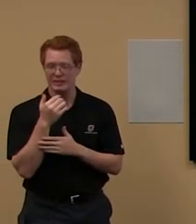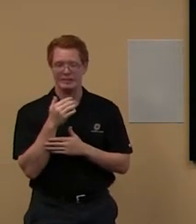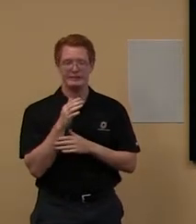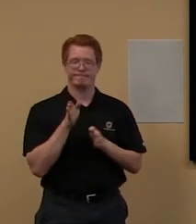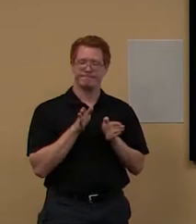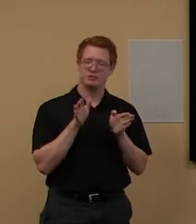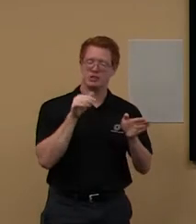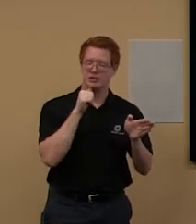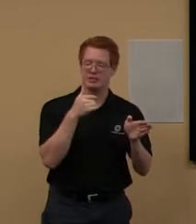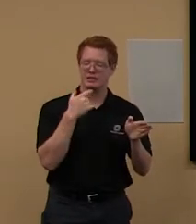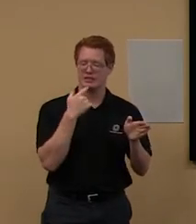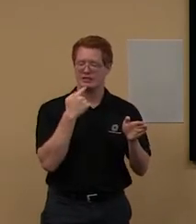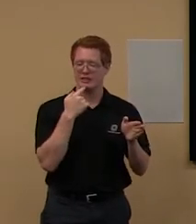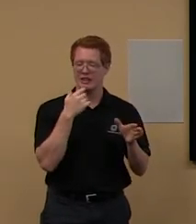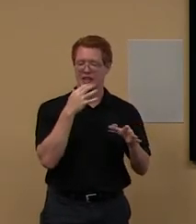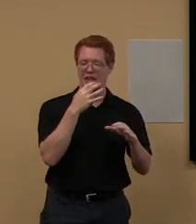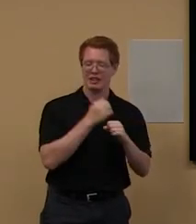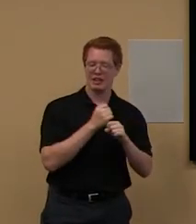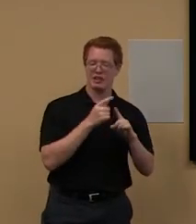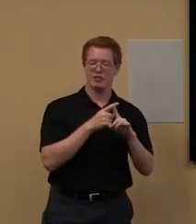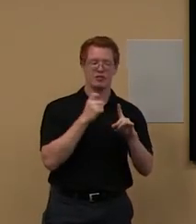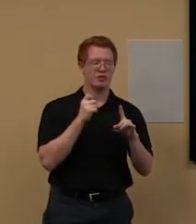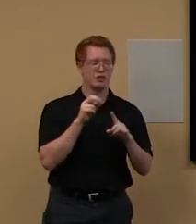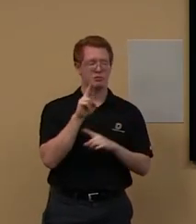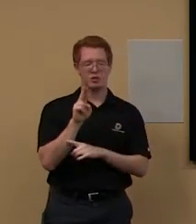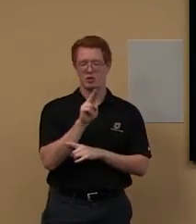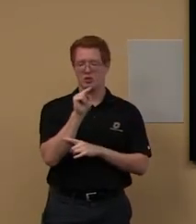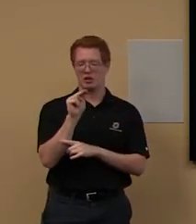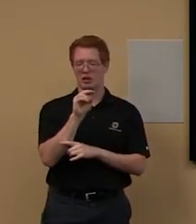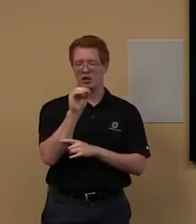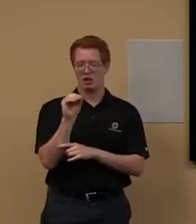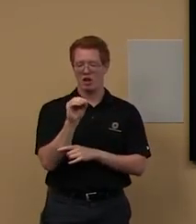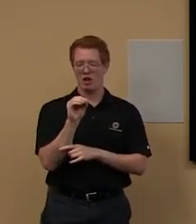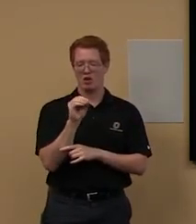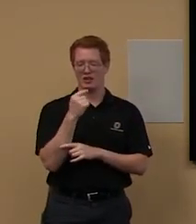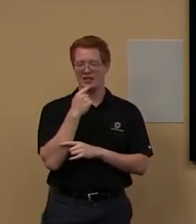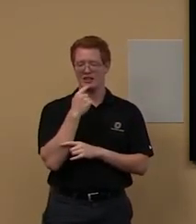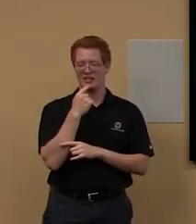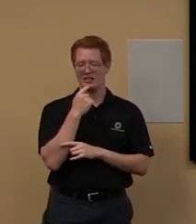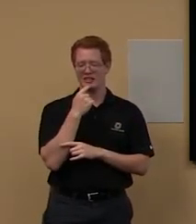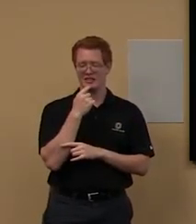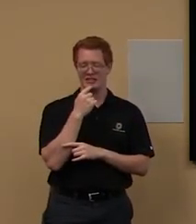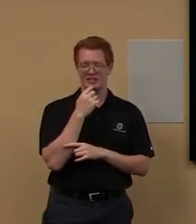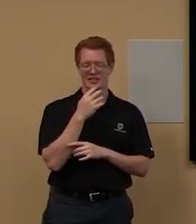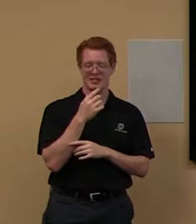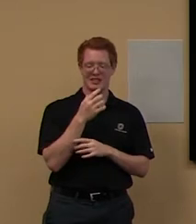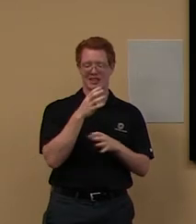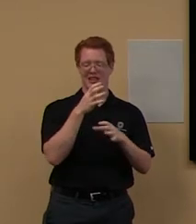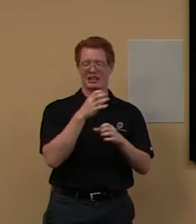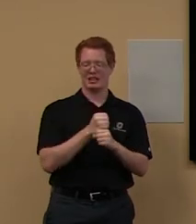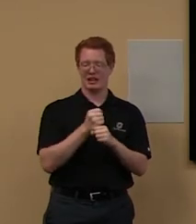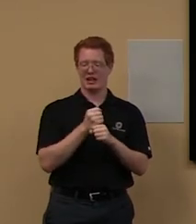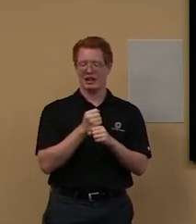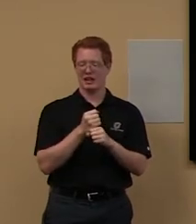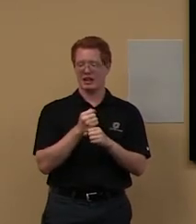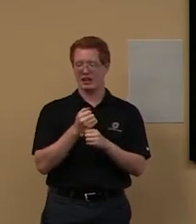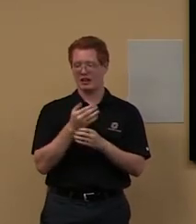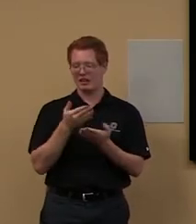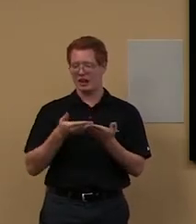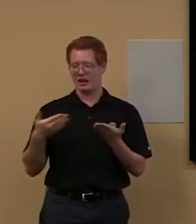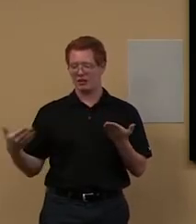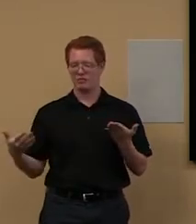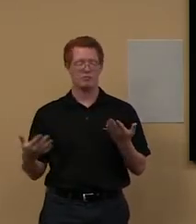Library. But that's what you're looking for is this button called Get Item. Uh, I'm gonna click on this and see what happens. Um,